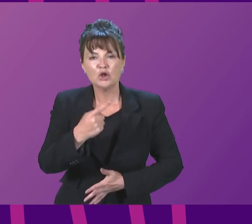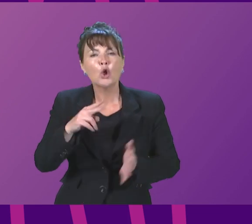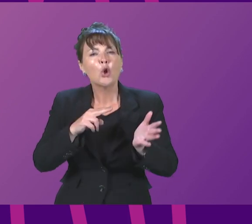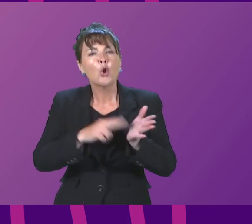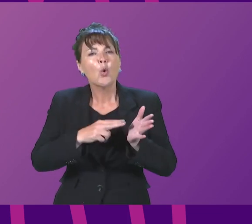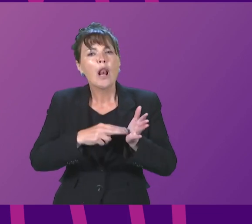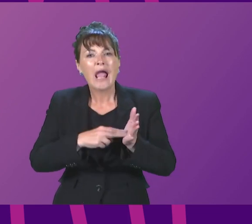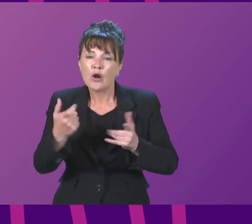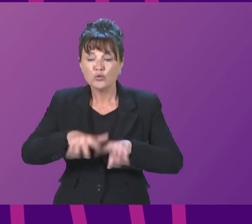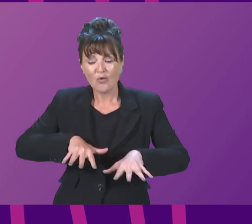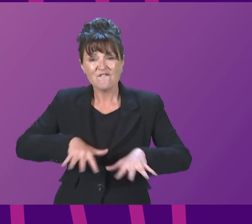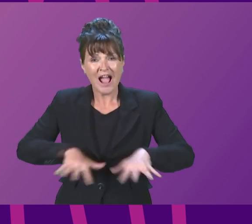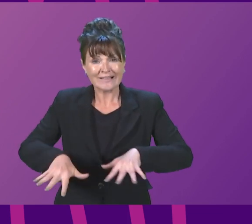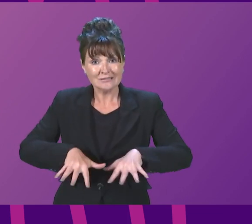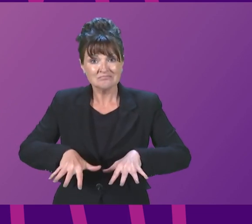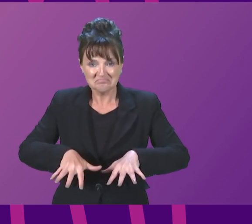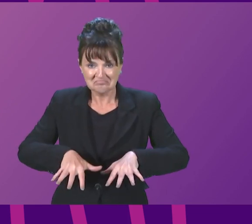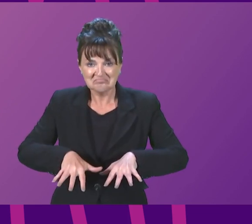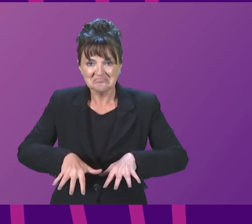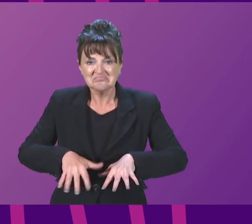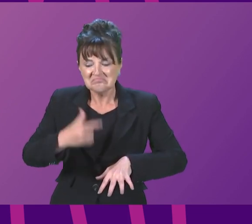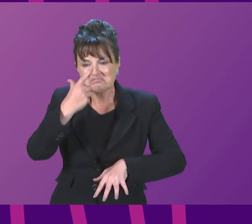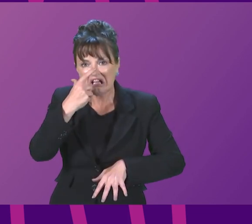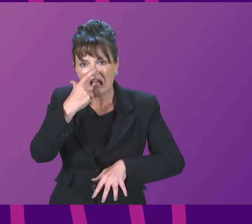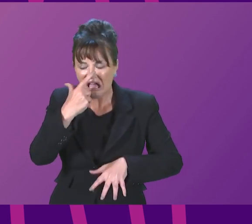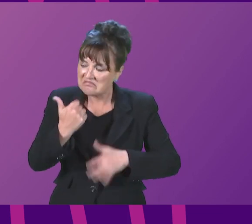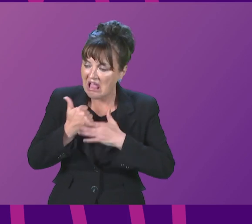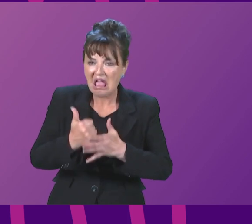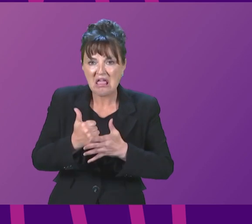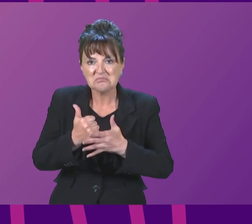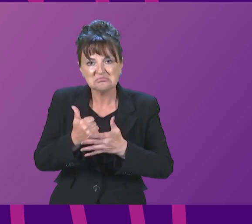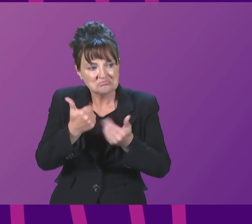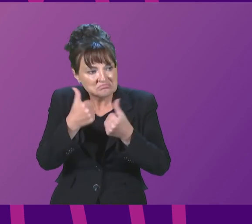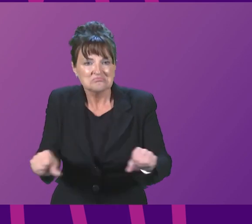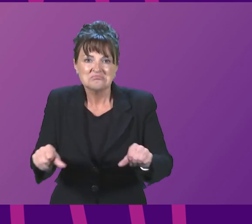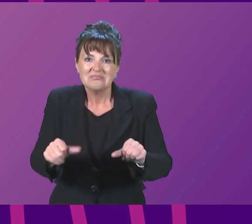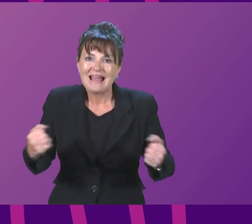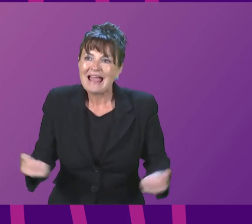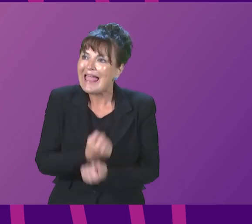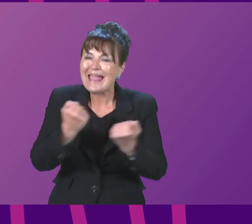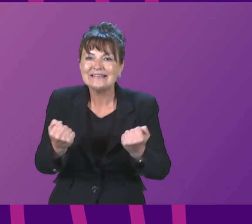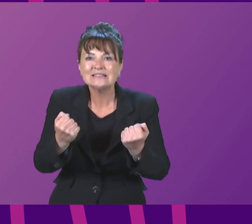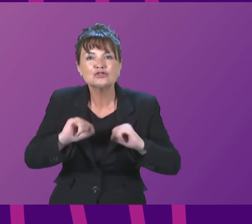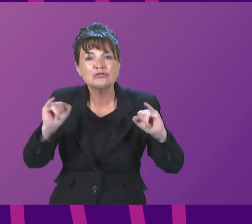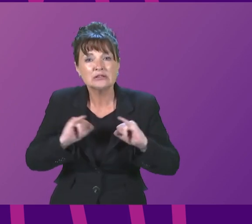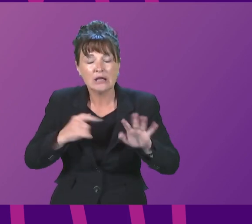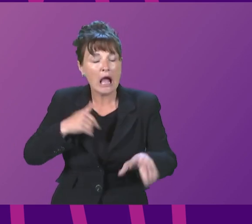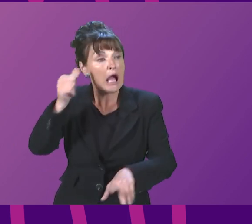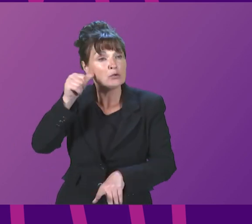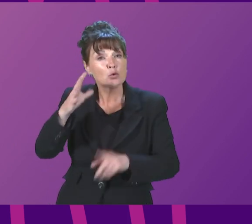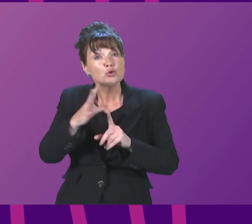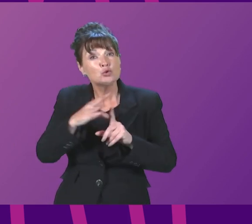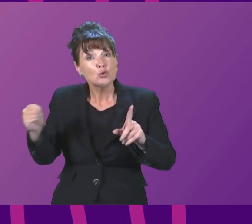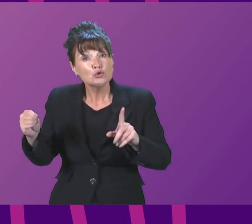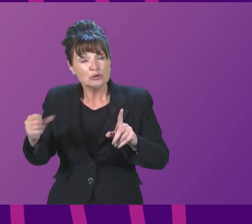power and now fracking have a role in abating the energy crisis. Now I know that the commitment of the Tories to transformational changes needs